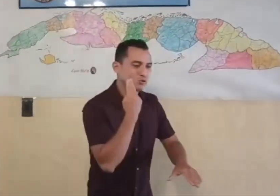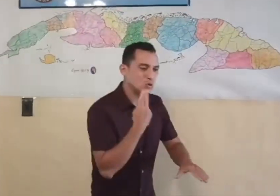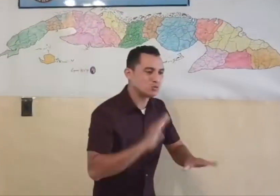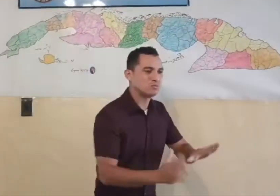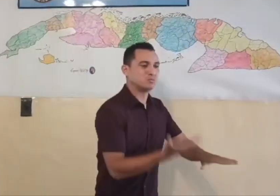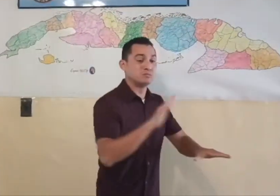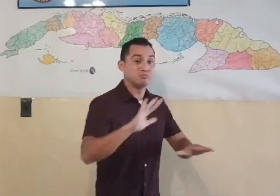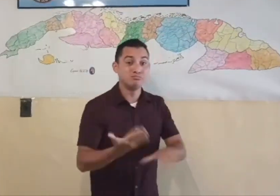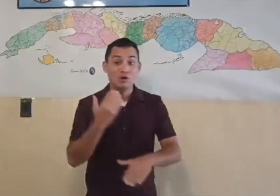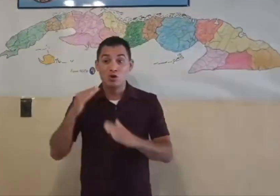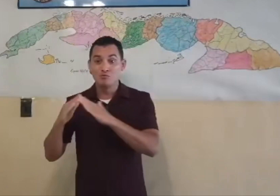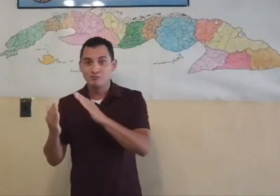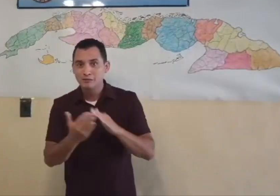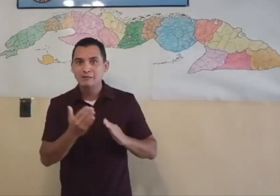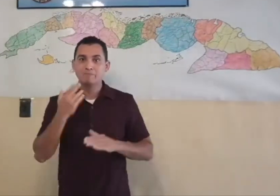hear the salvation news.